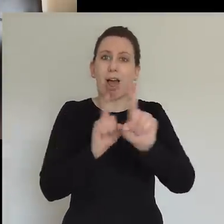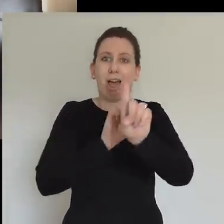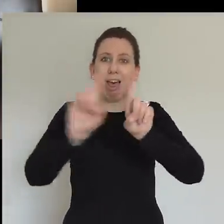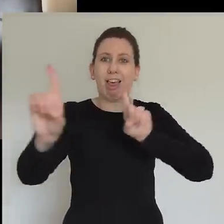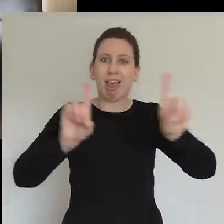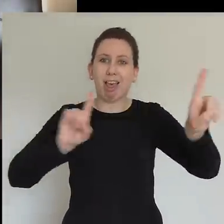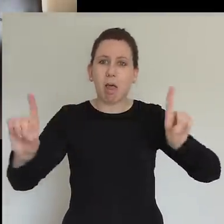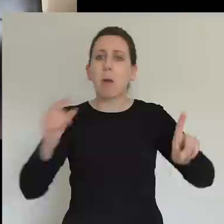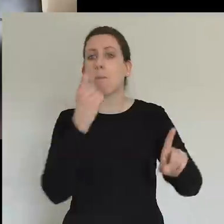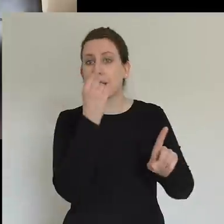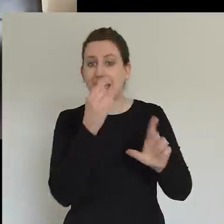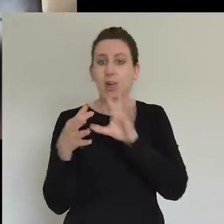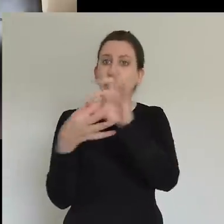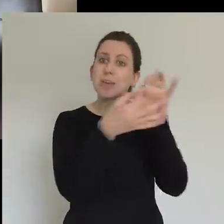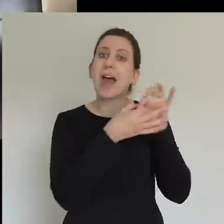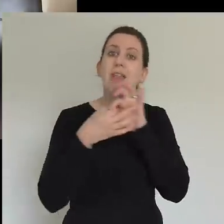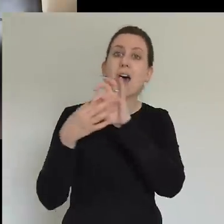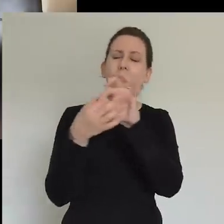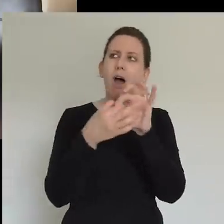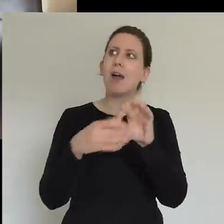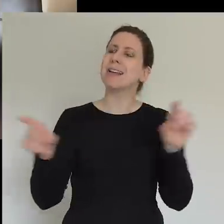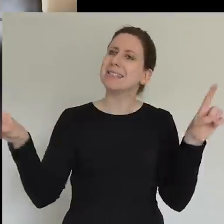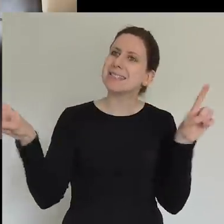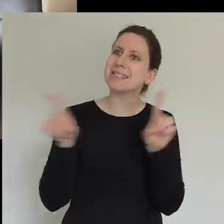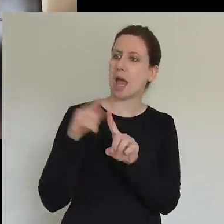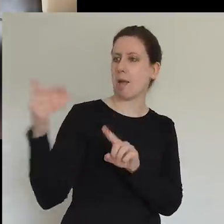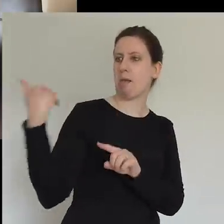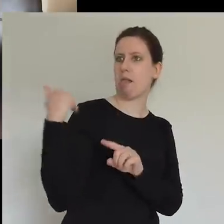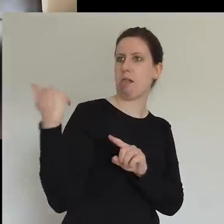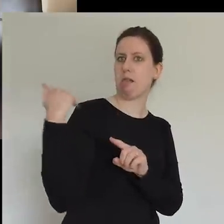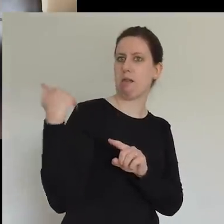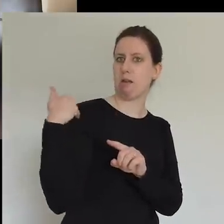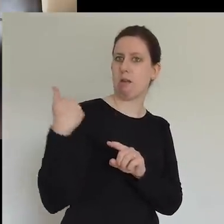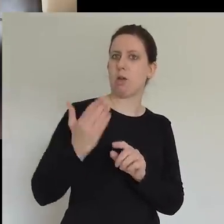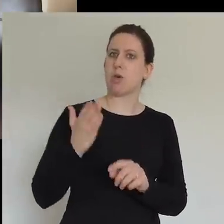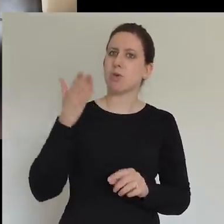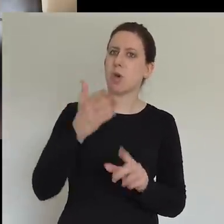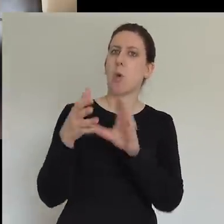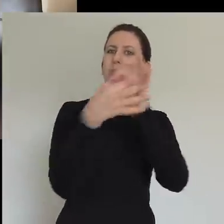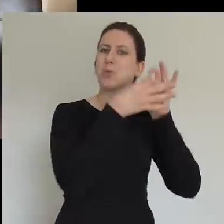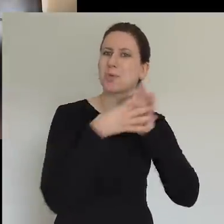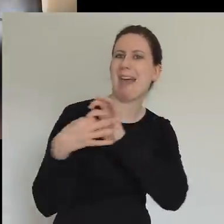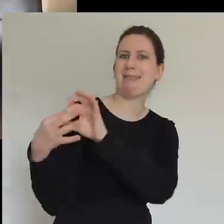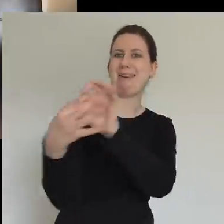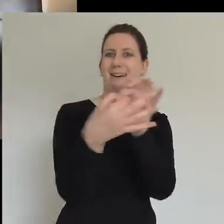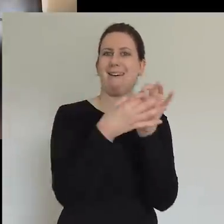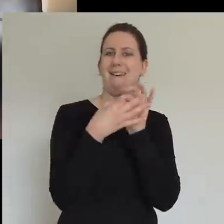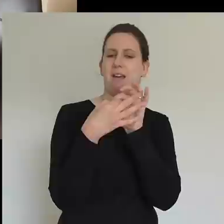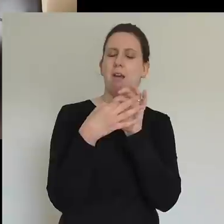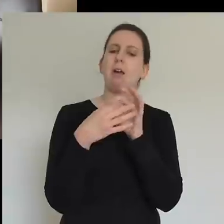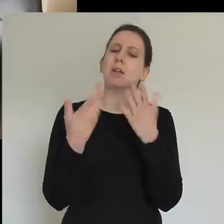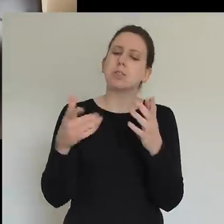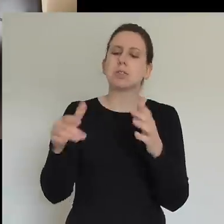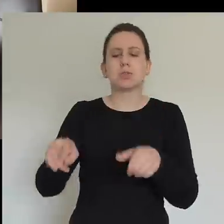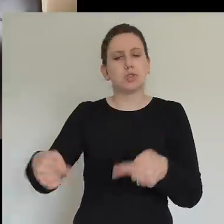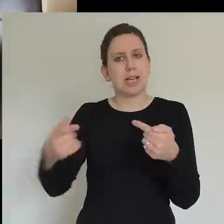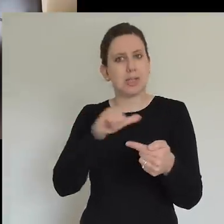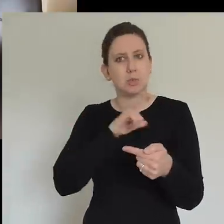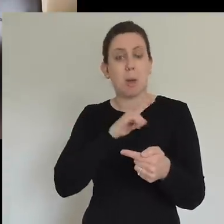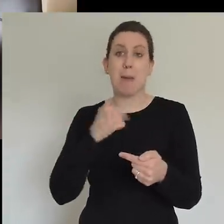the same call to go together, not independently. This is a challenge. You're quite independent. I'm very independent. Sometimes we want to go our own way.